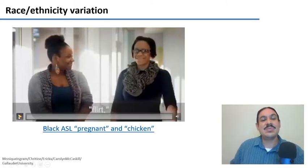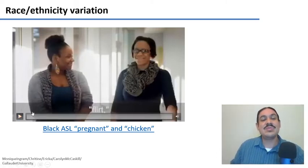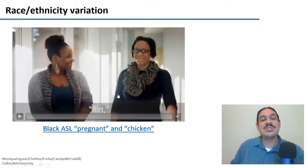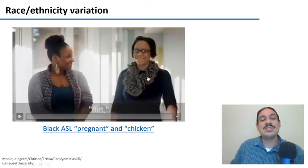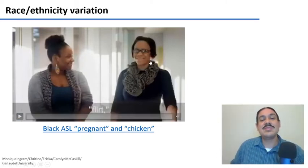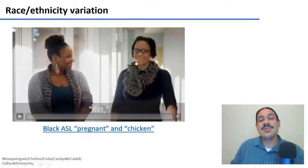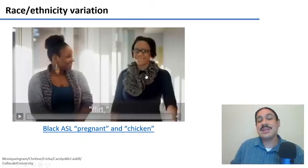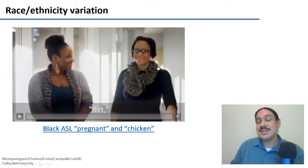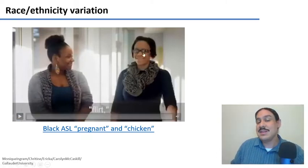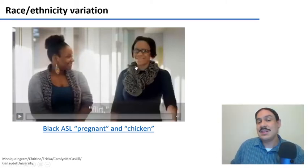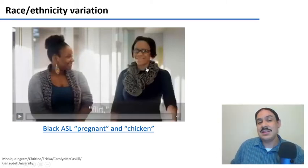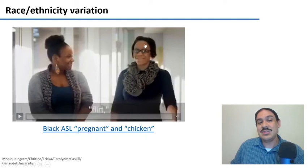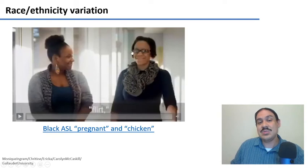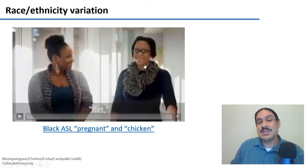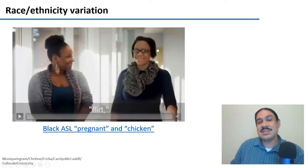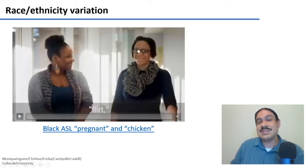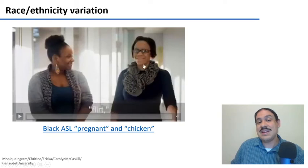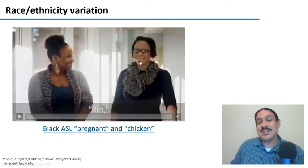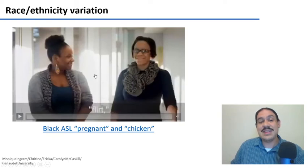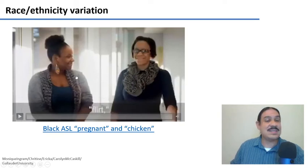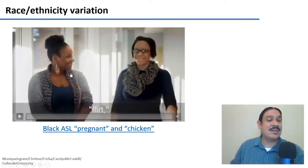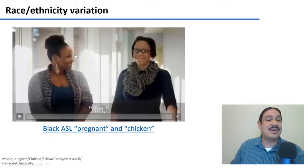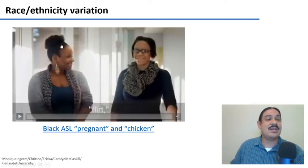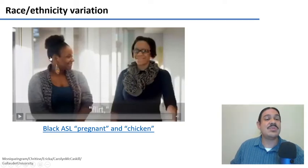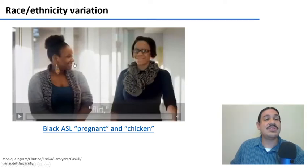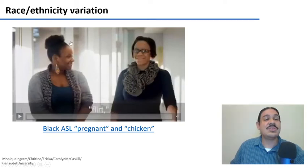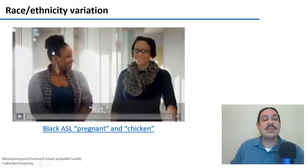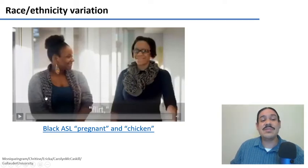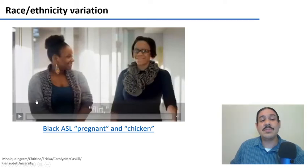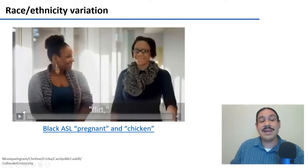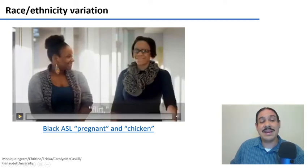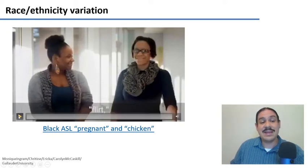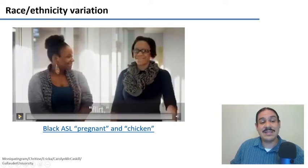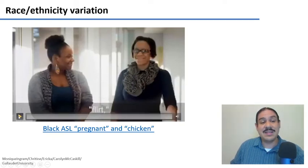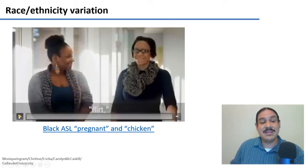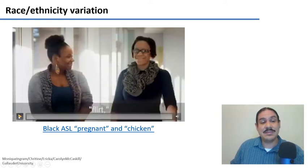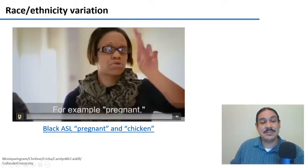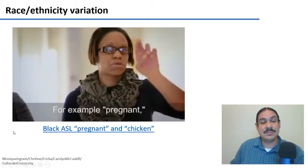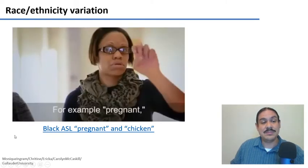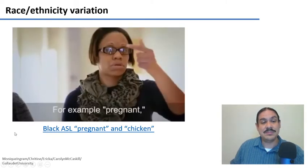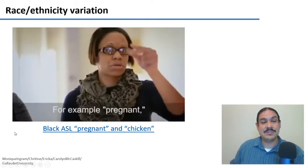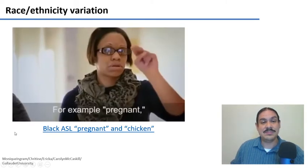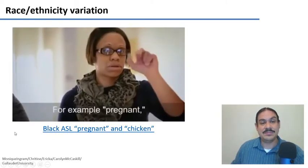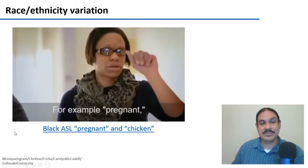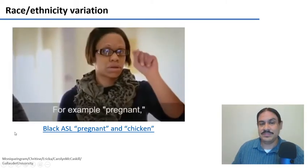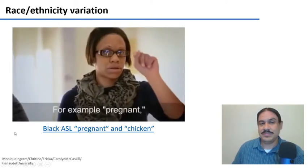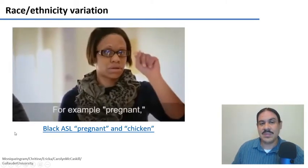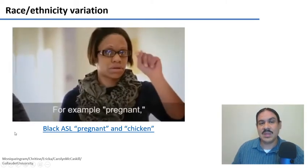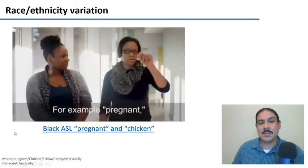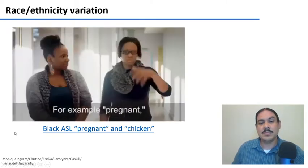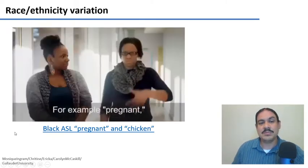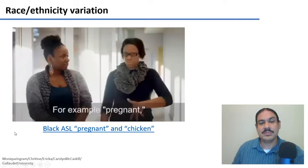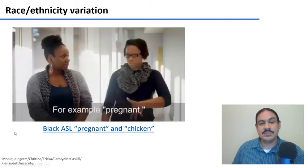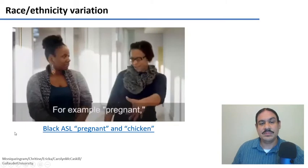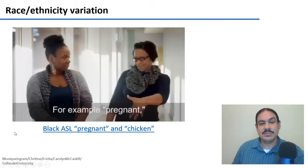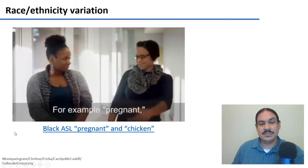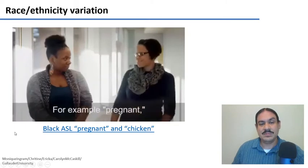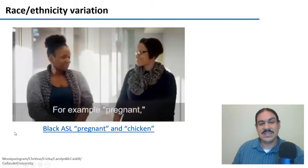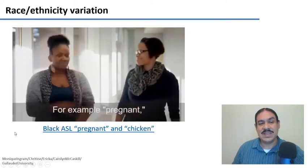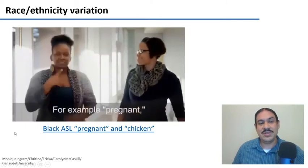person on the right is doing the standard asl and the person on the left of black asl standard